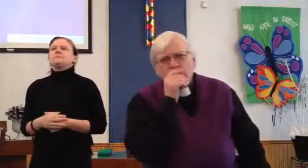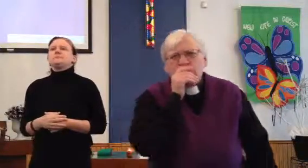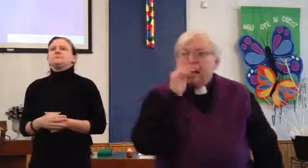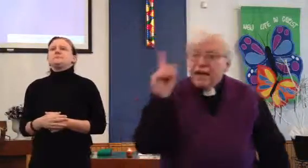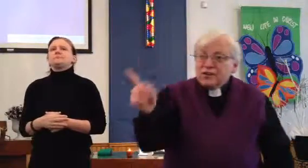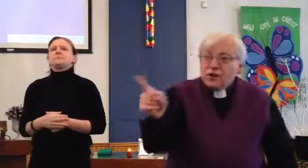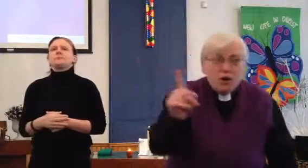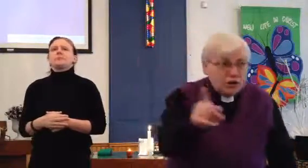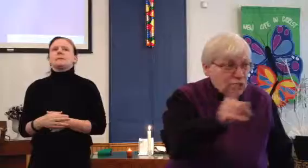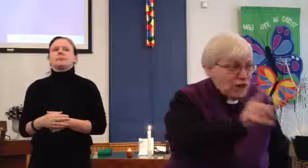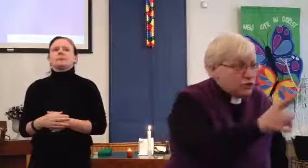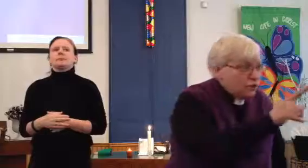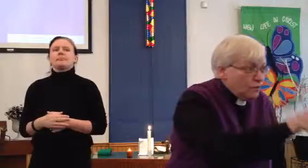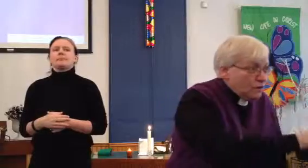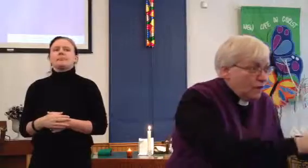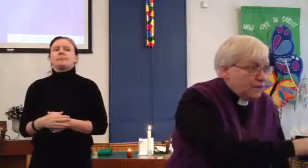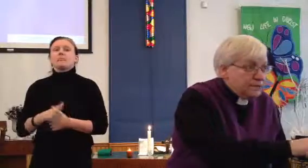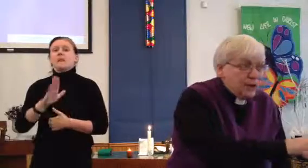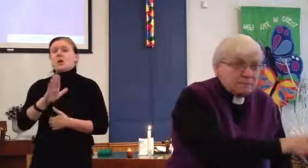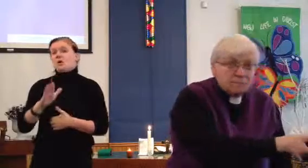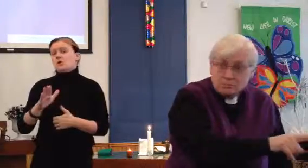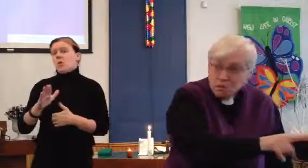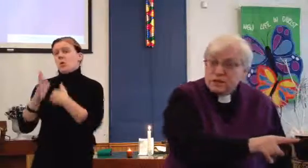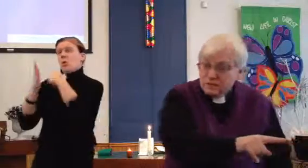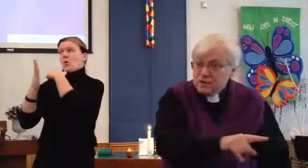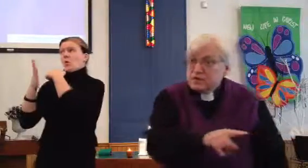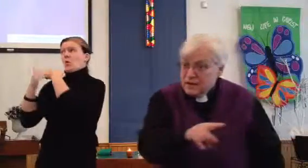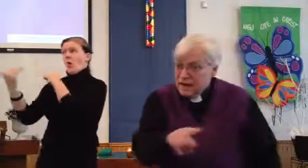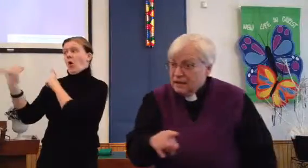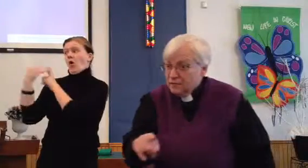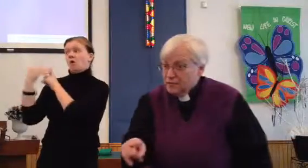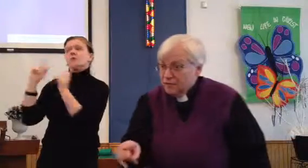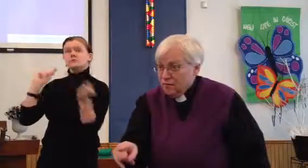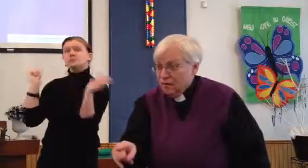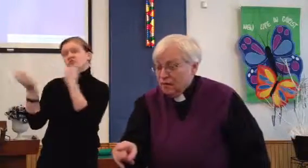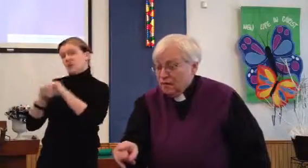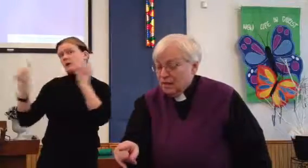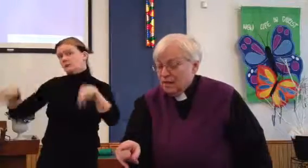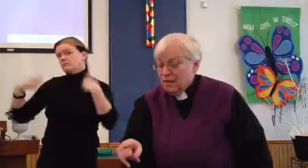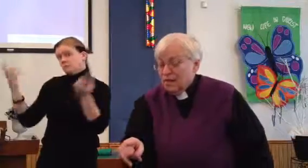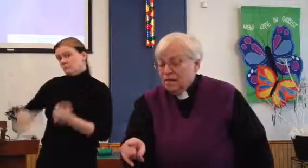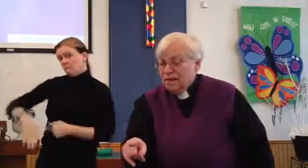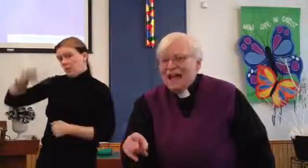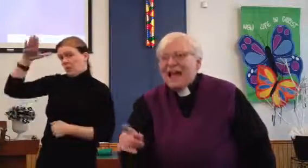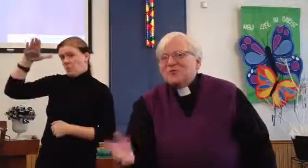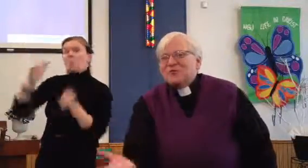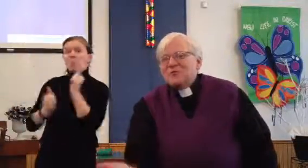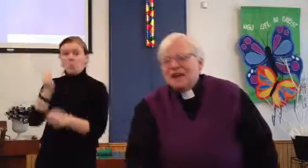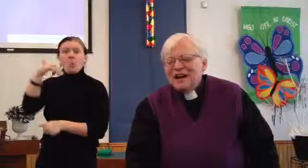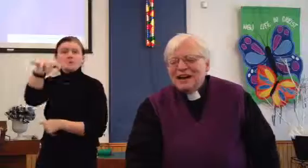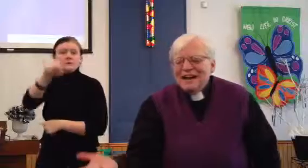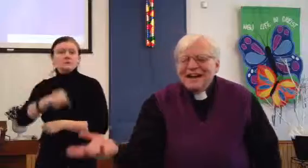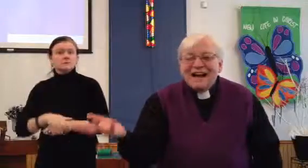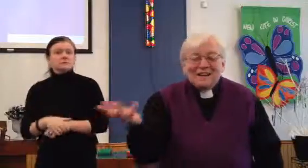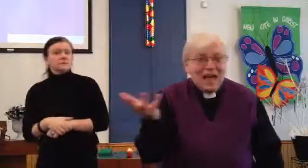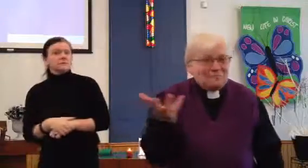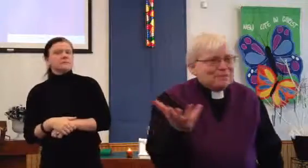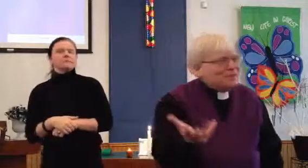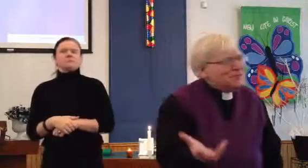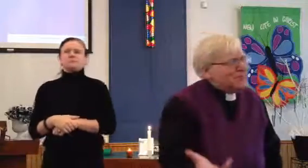Has your call changed over your lifetime? Most of us have. Have you adapted to